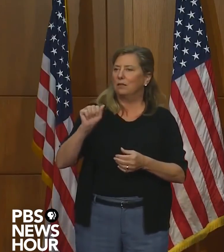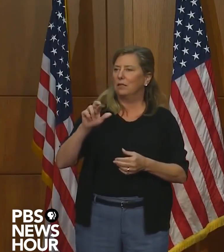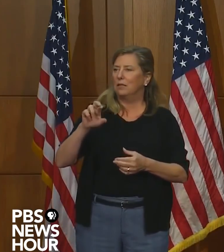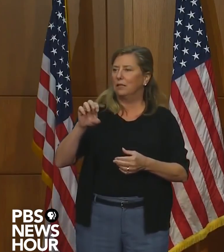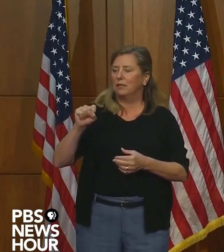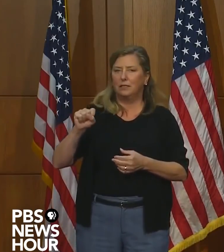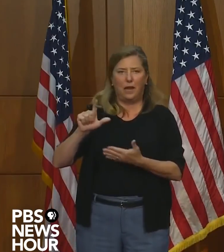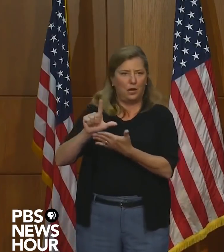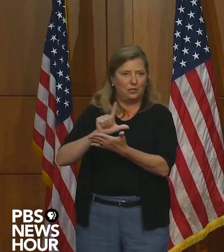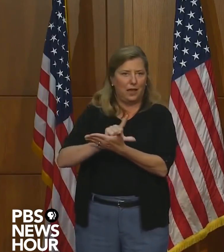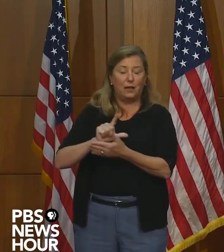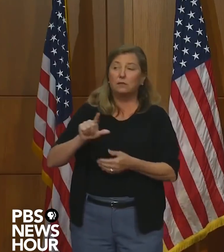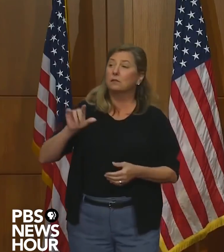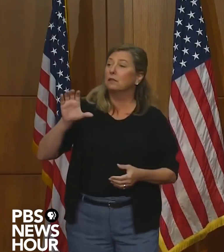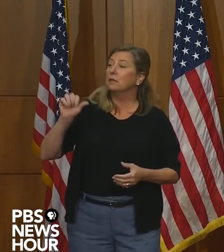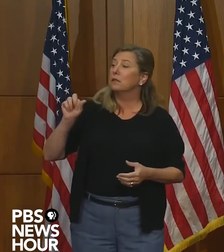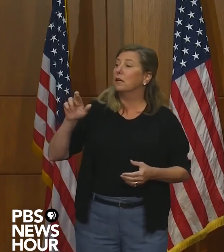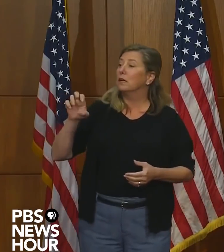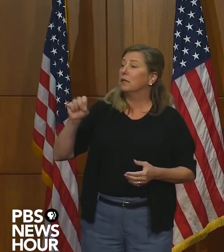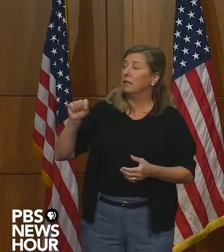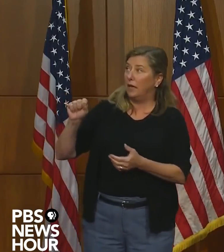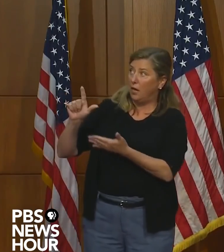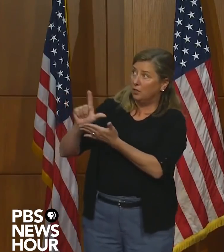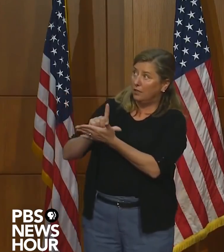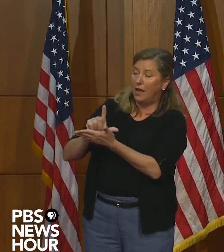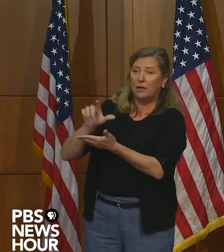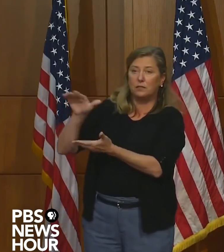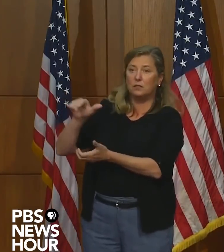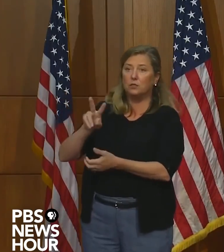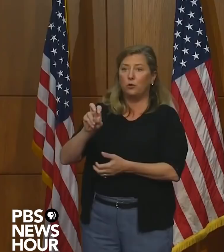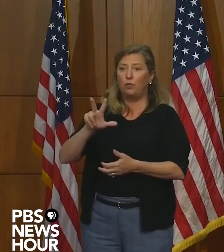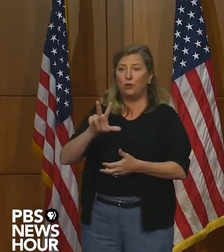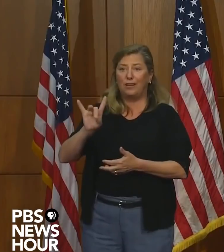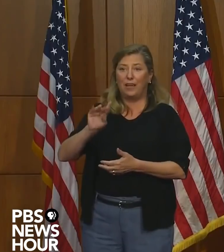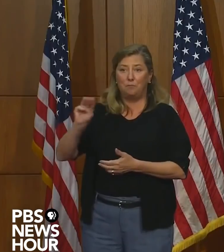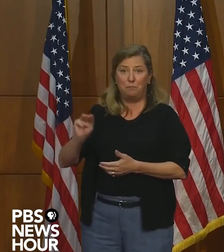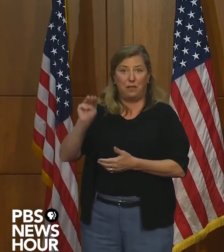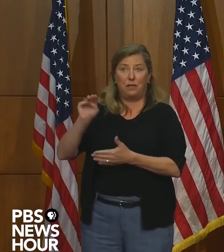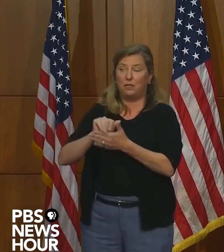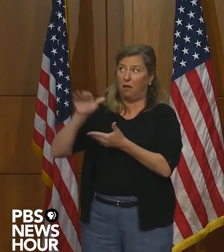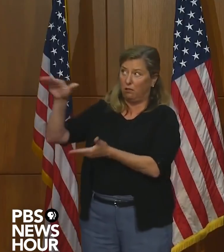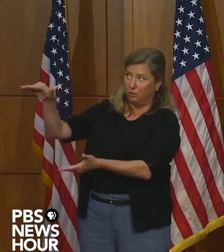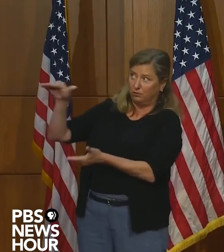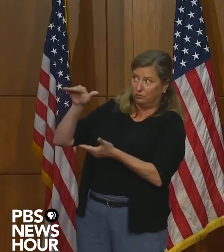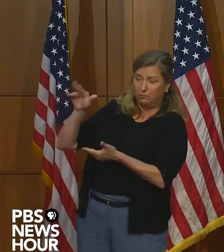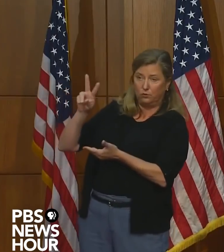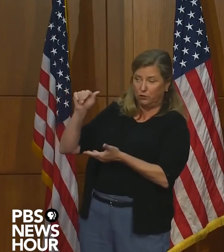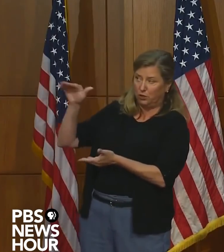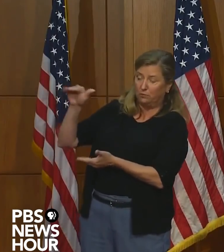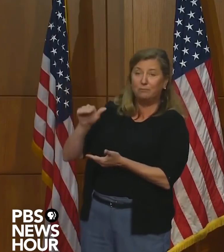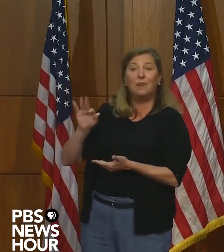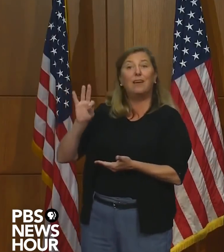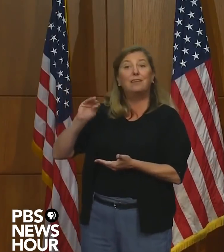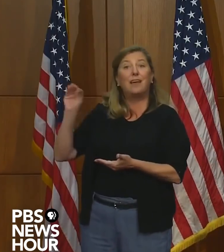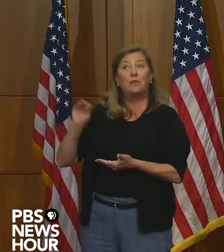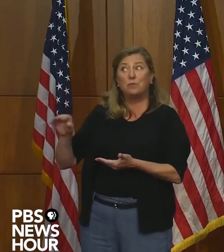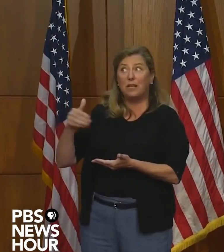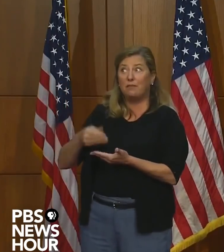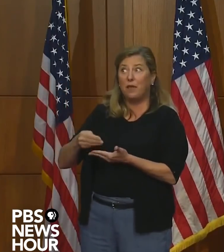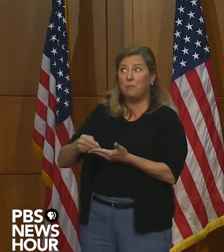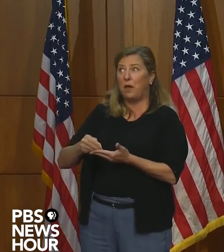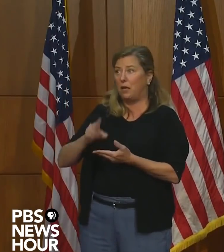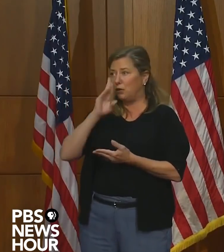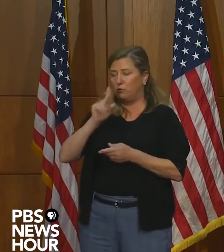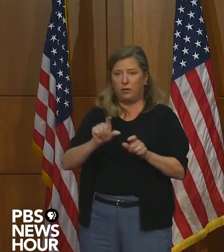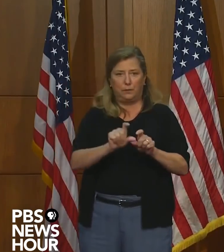act. Uh, the cares act was distributed. There was $238 million that came to Virginia. Um, 90% of those funds went